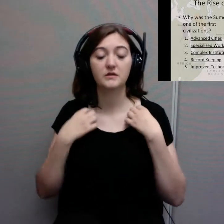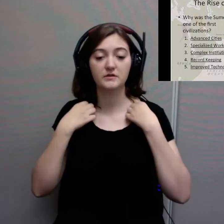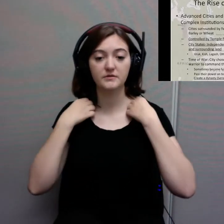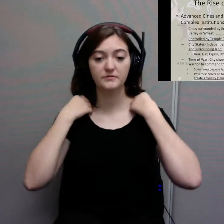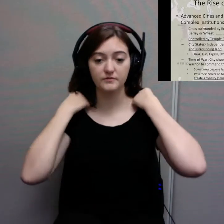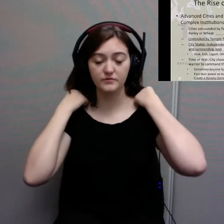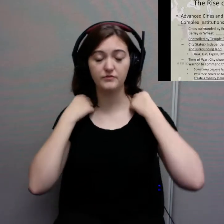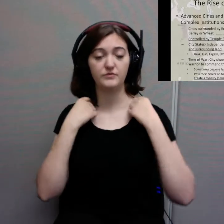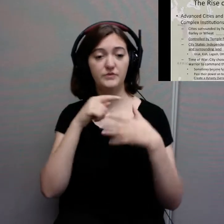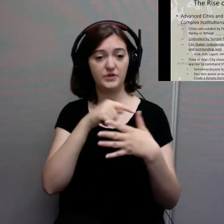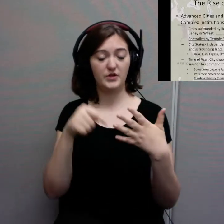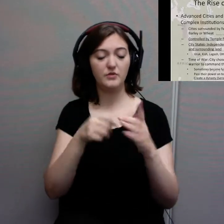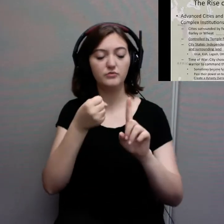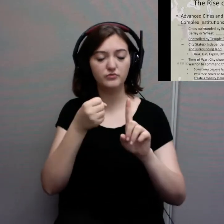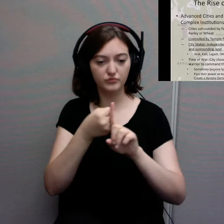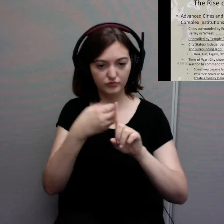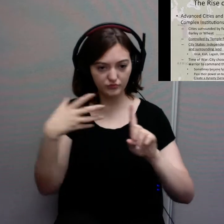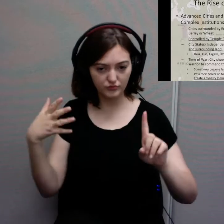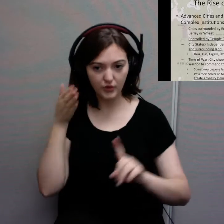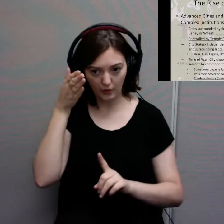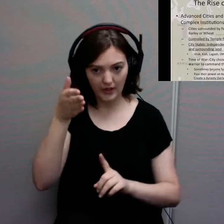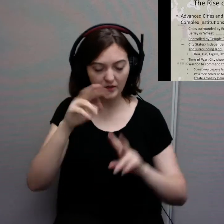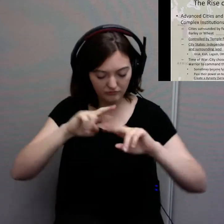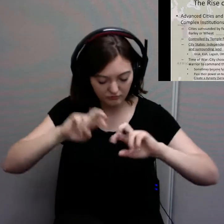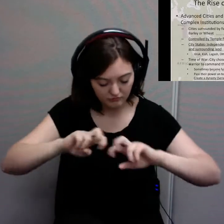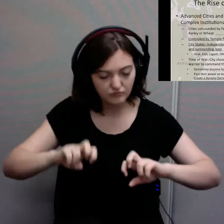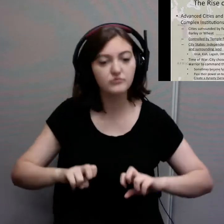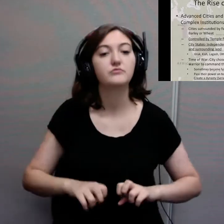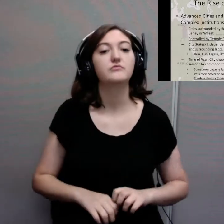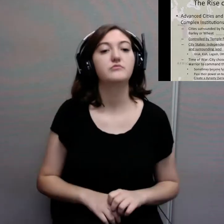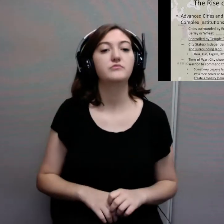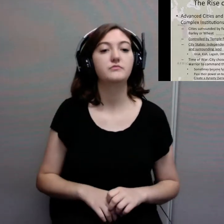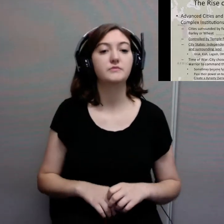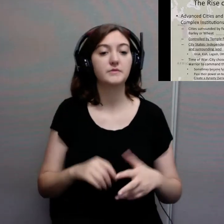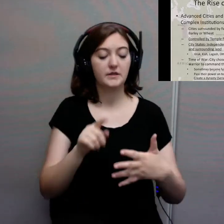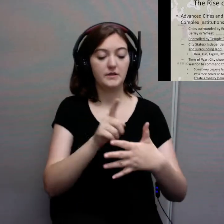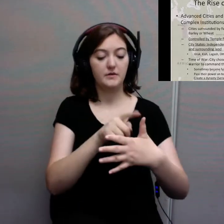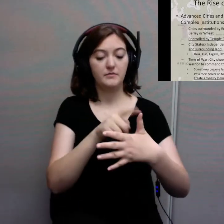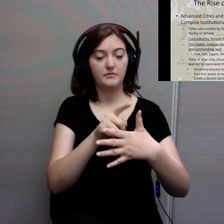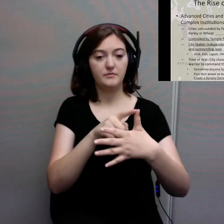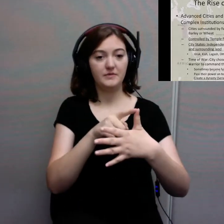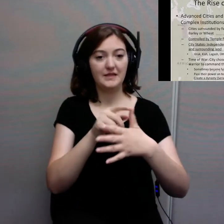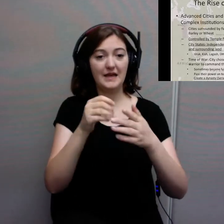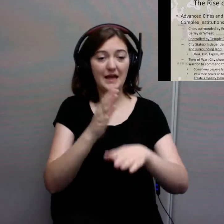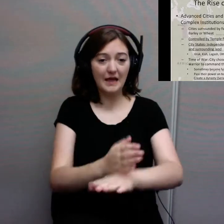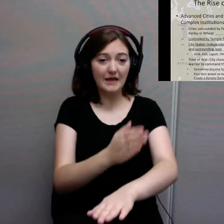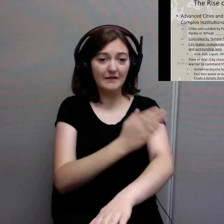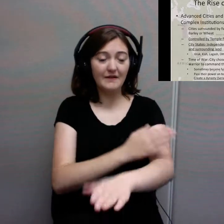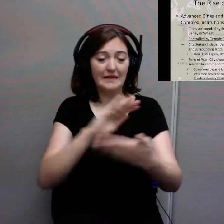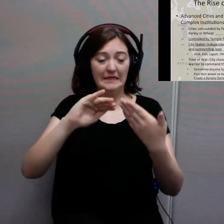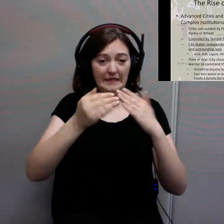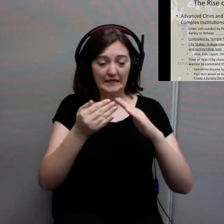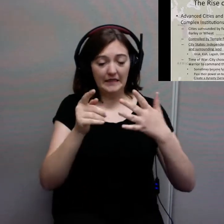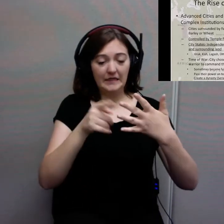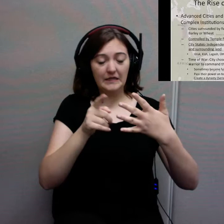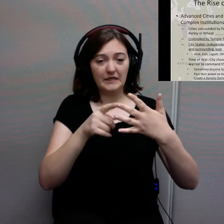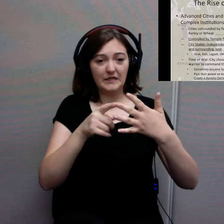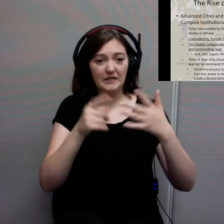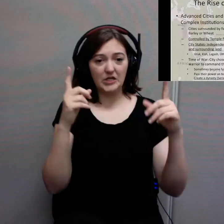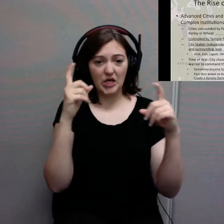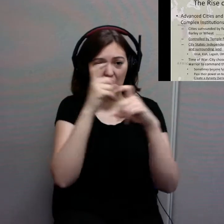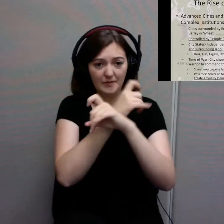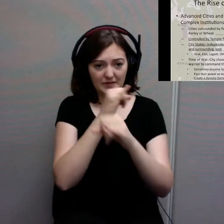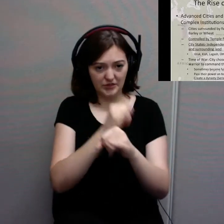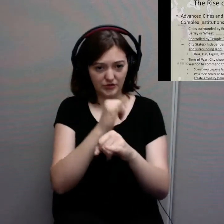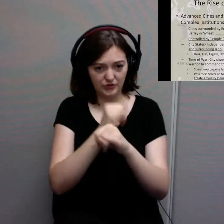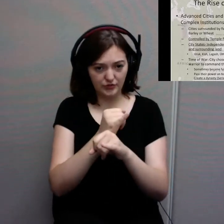now. Again, the first thing are advanced cities and complex institutions. So what you're going to have in the